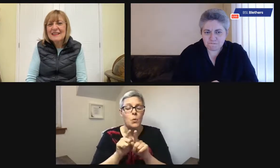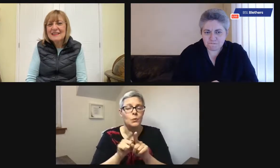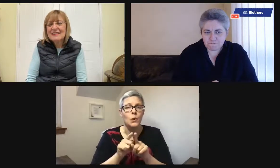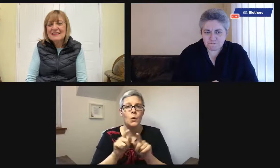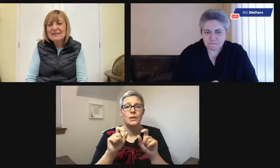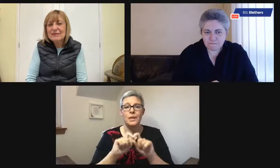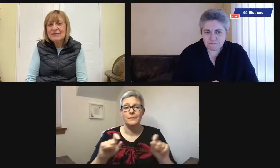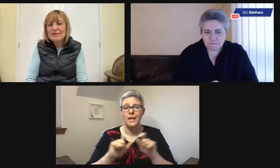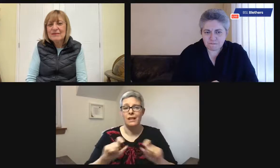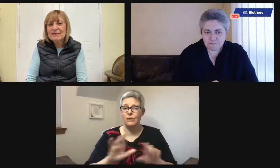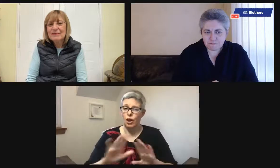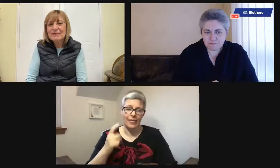I agree, Carolyn.